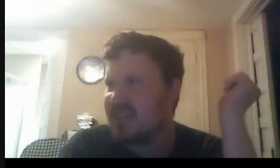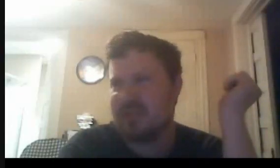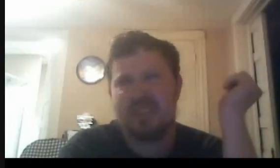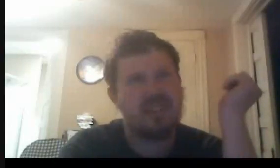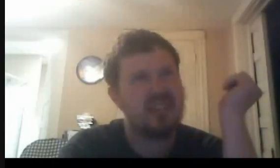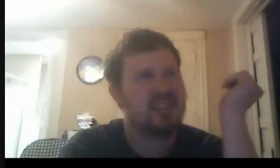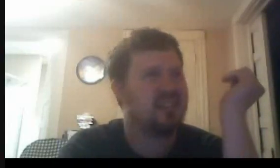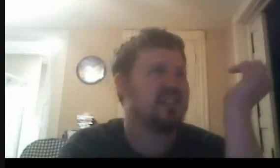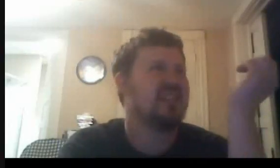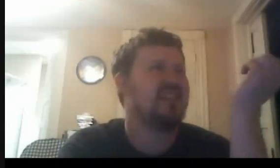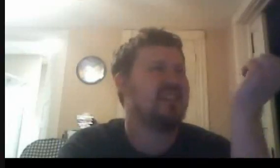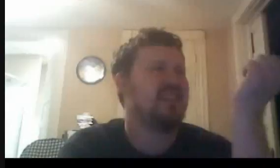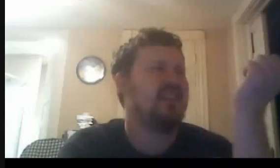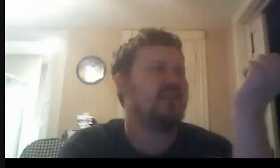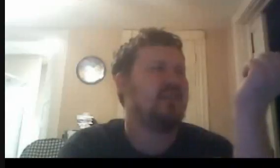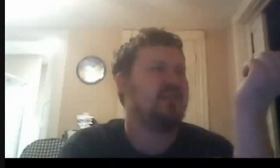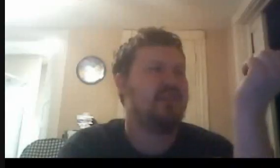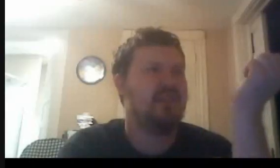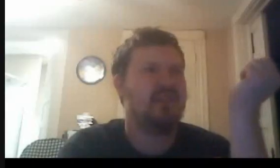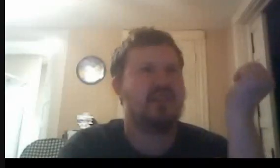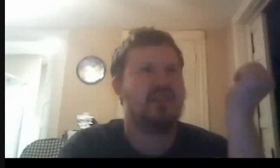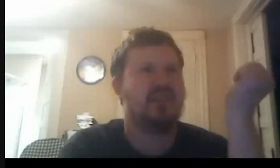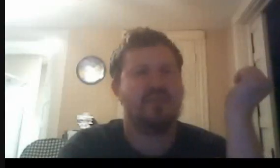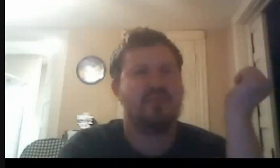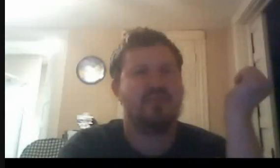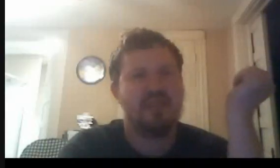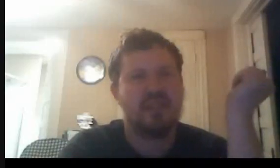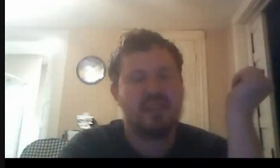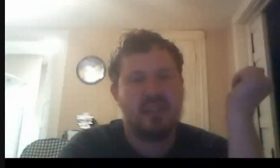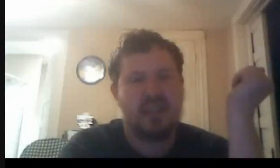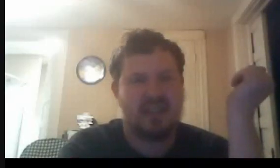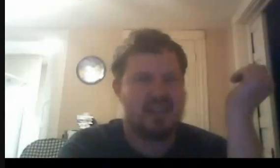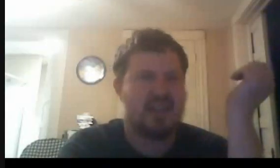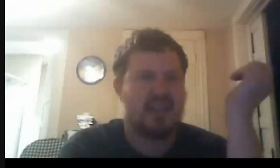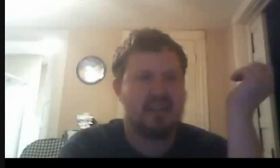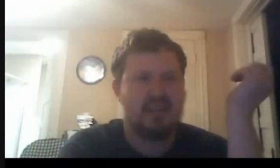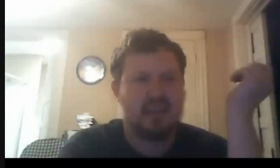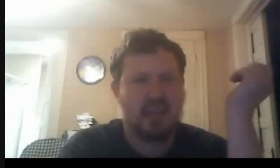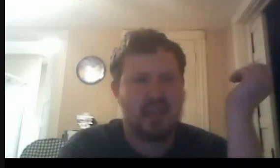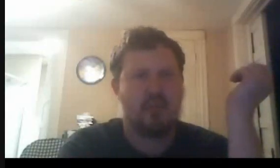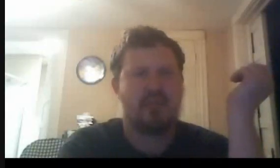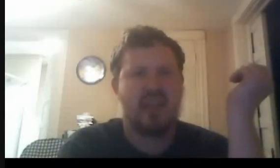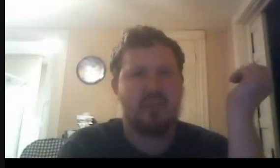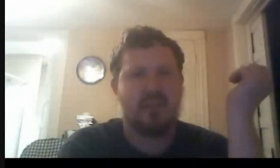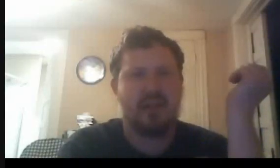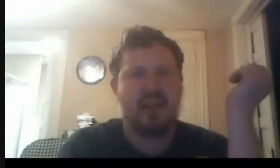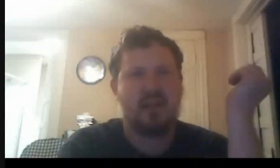It was kind of like the Triss ending there. It was a lot like If We Were to Camp of a Nightmare.